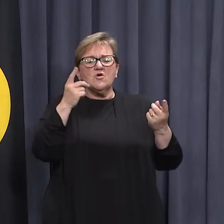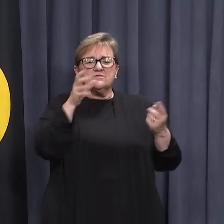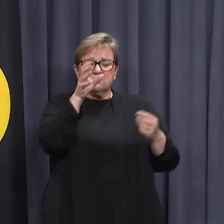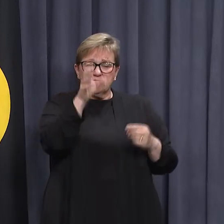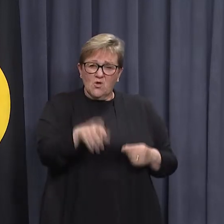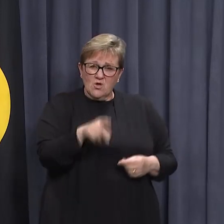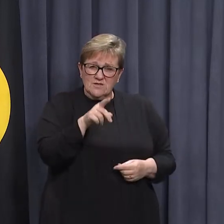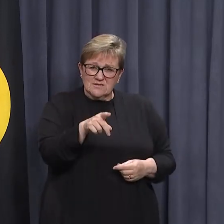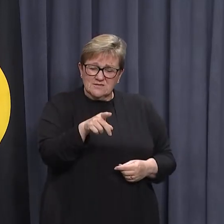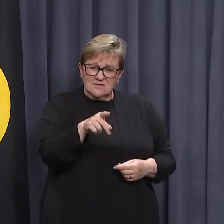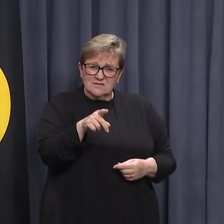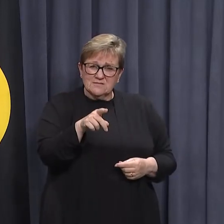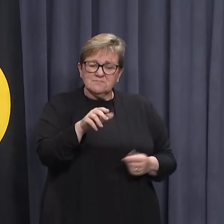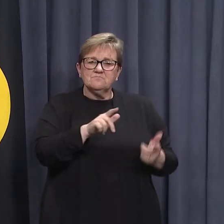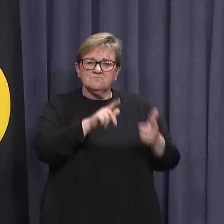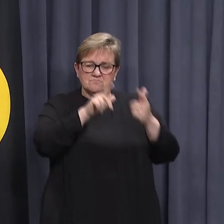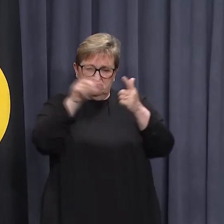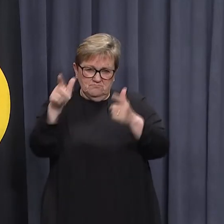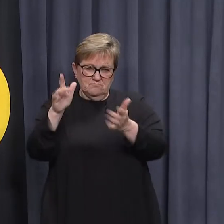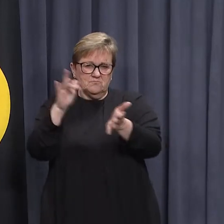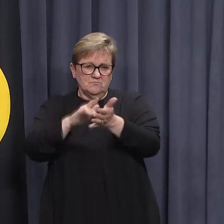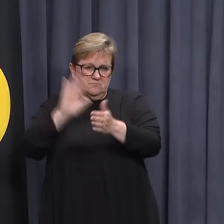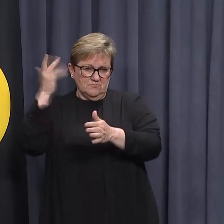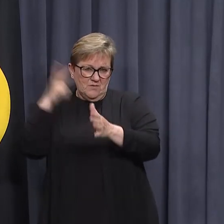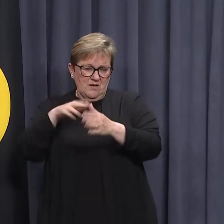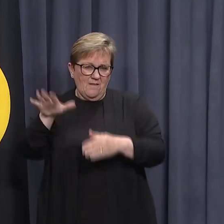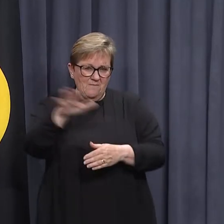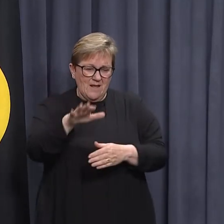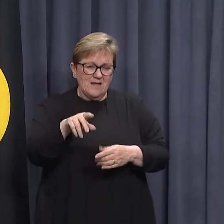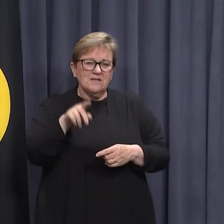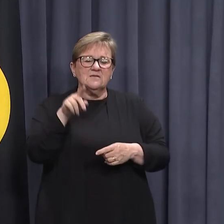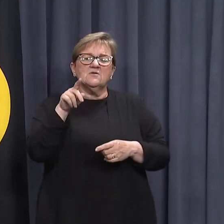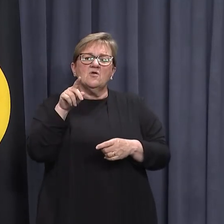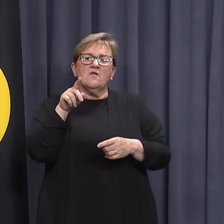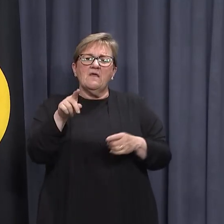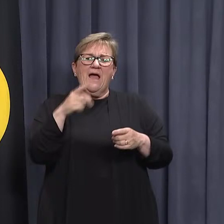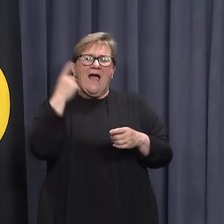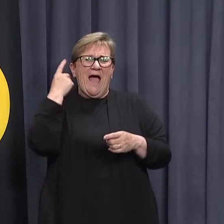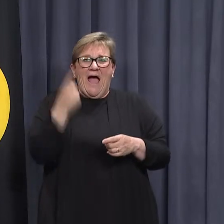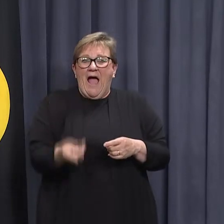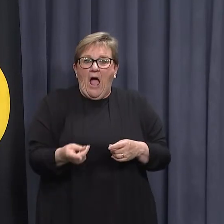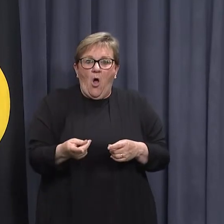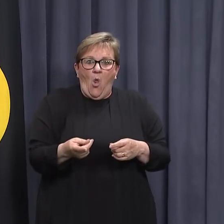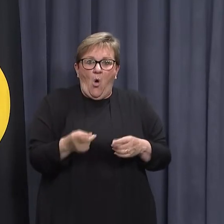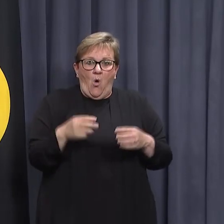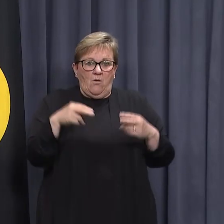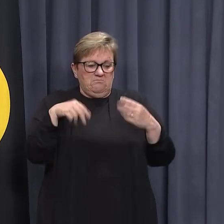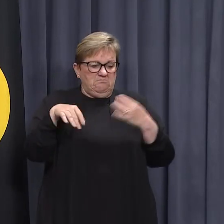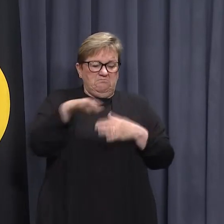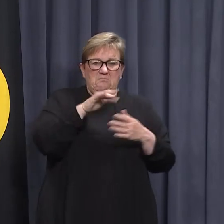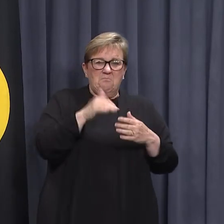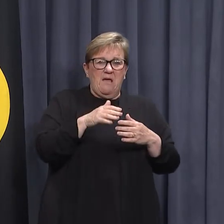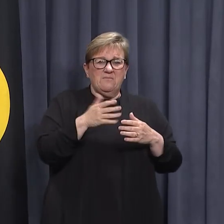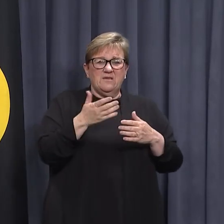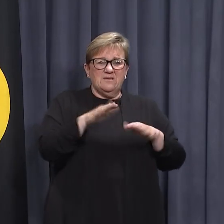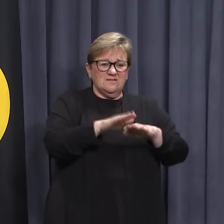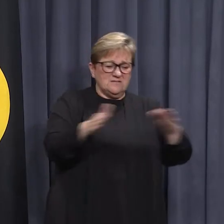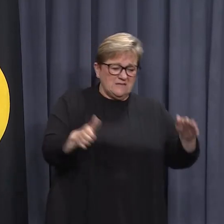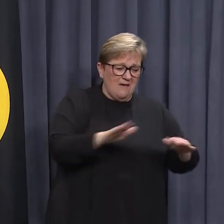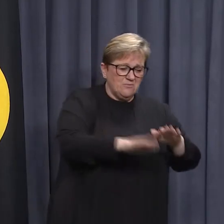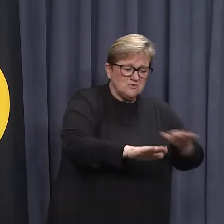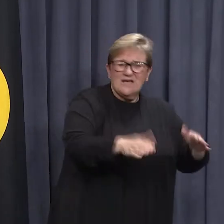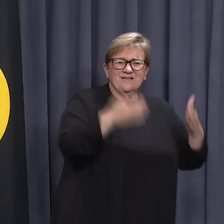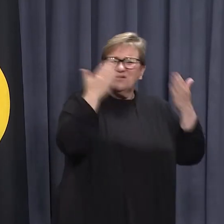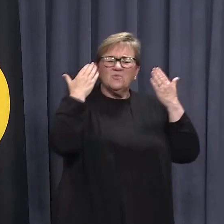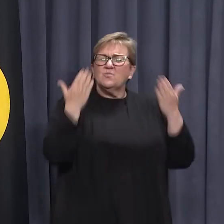was at an exposure site. So the length of contact, I don't know how long it was. Perhaps it was touching a surface. We don't